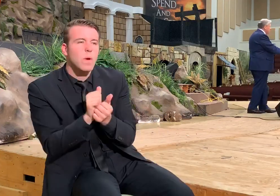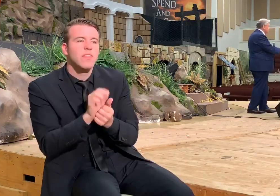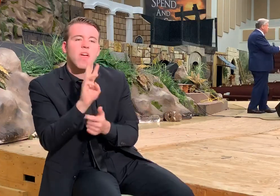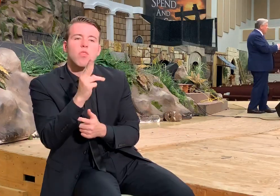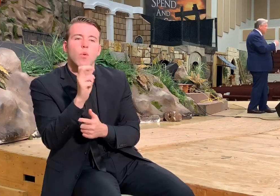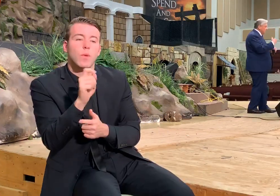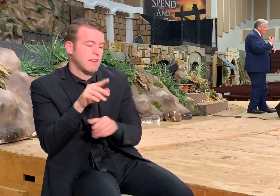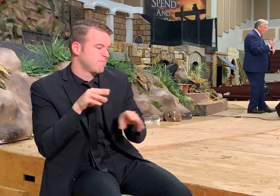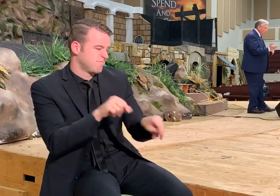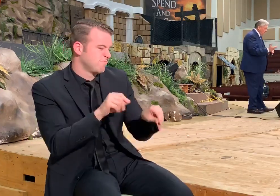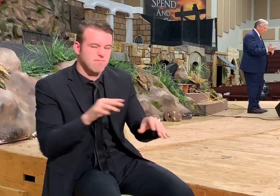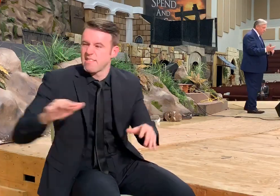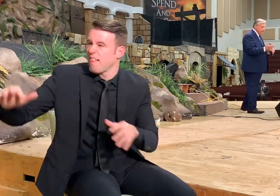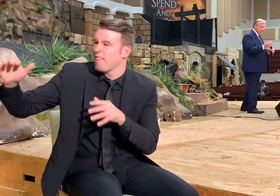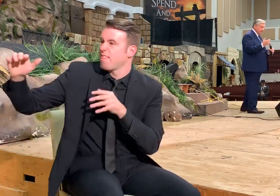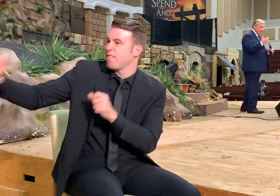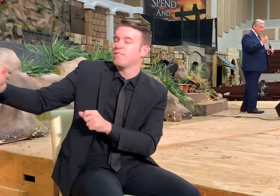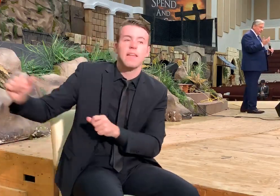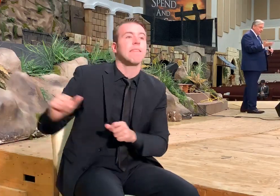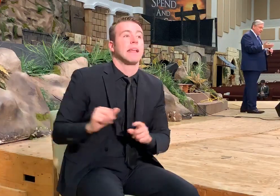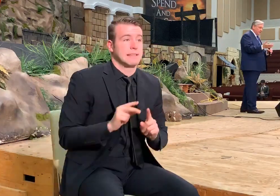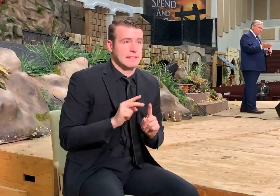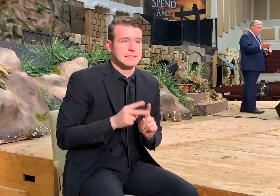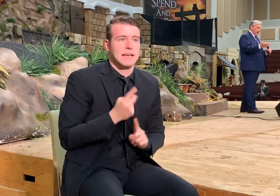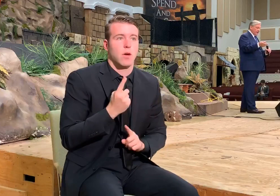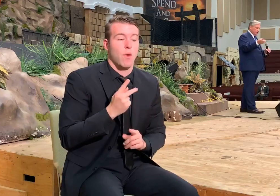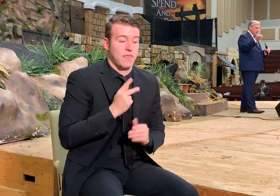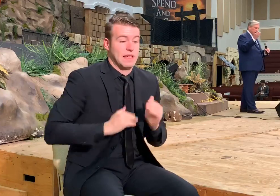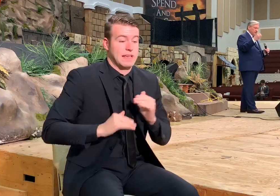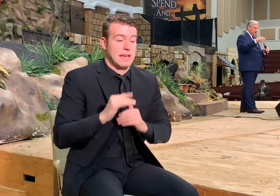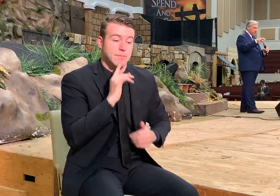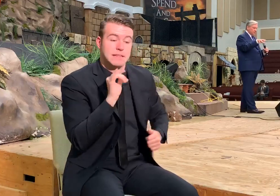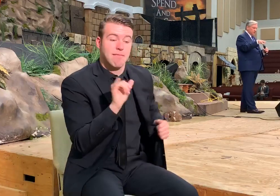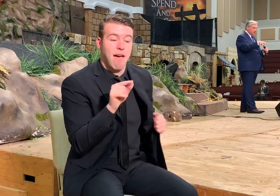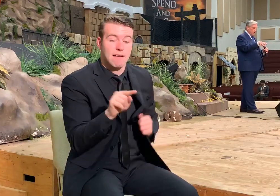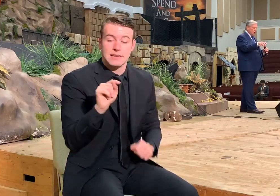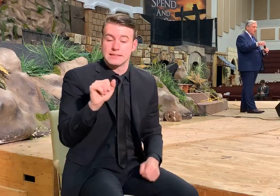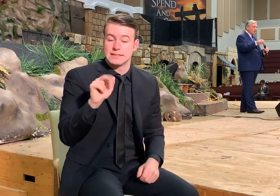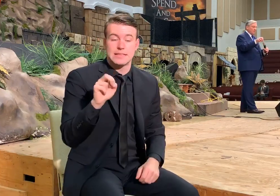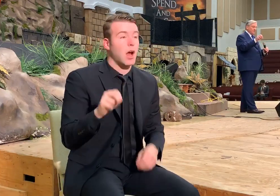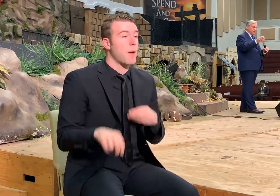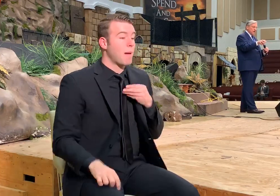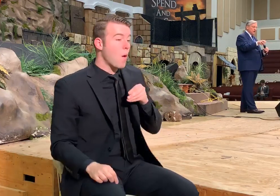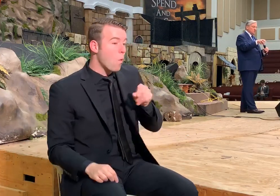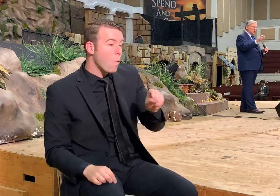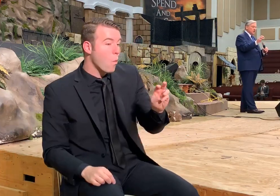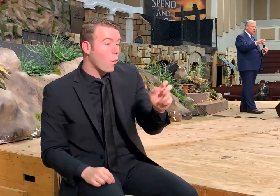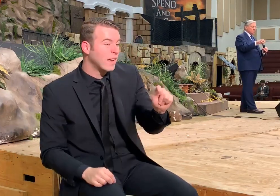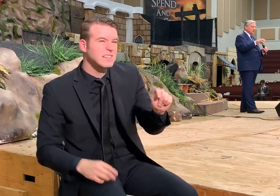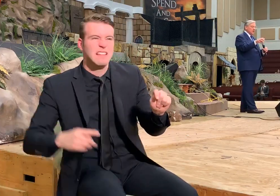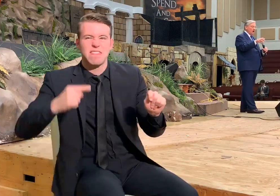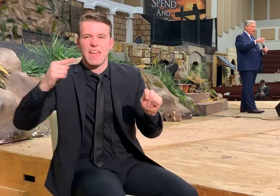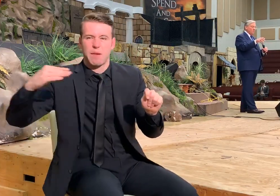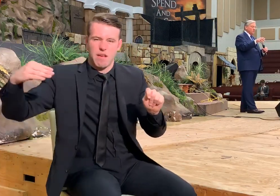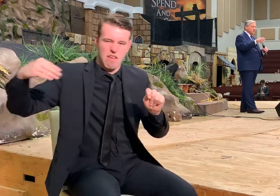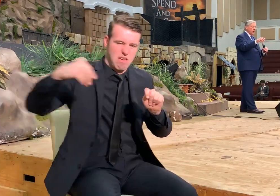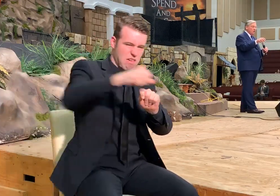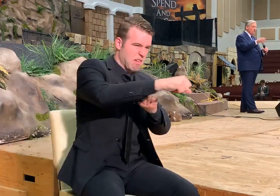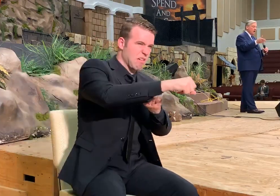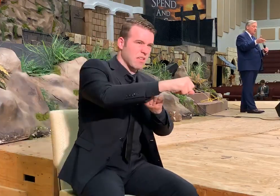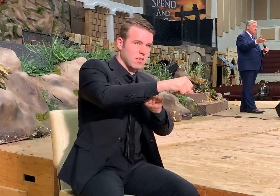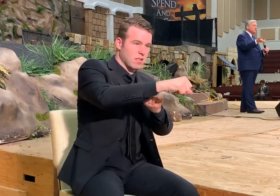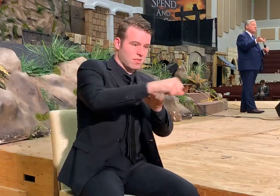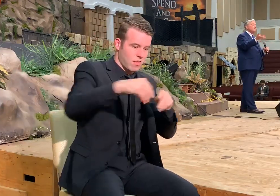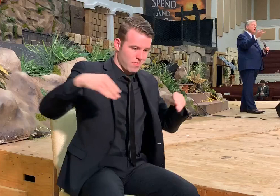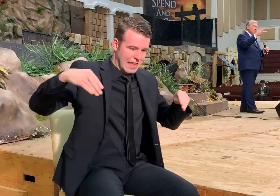That's the second one that he said the kingdom is like. It's like tares being sowed. But the tares and the good seed are both